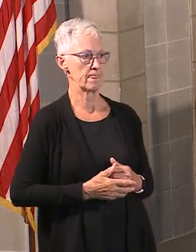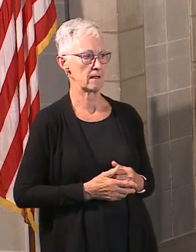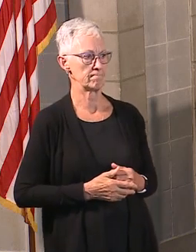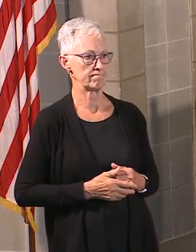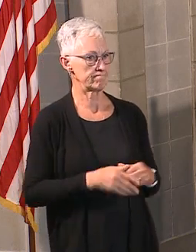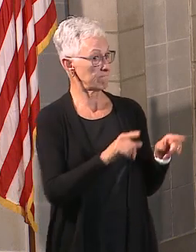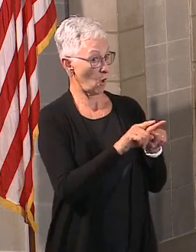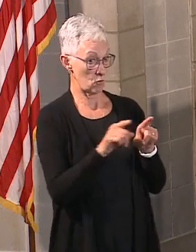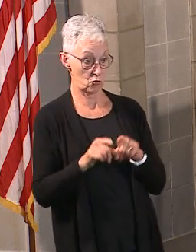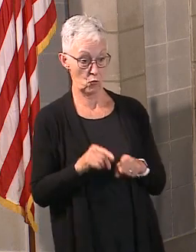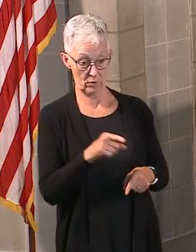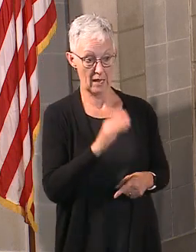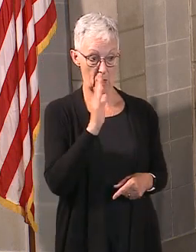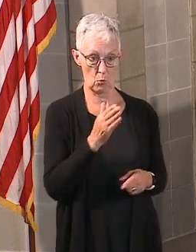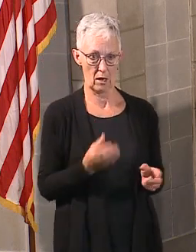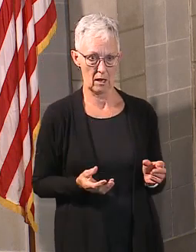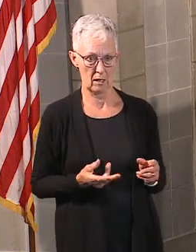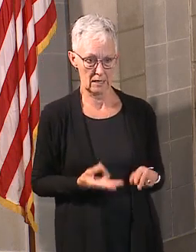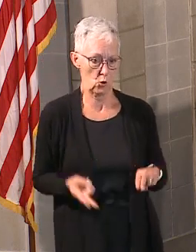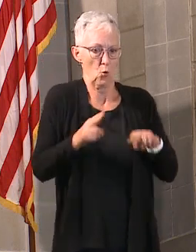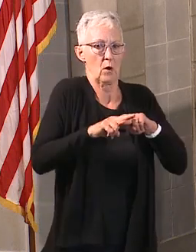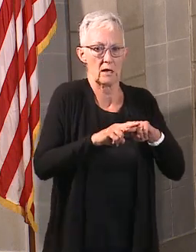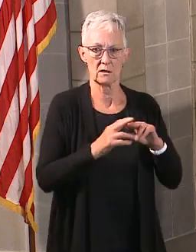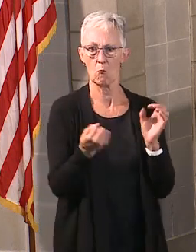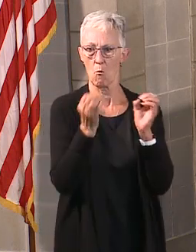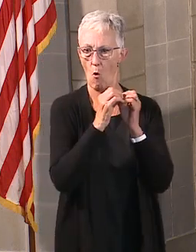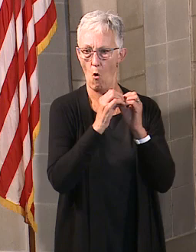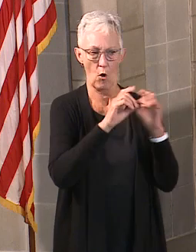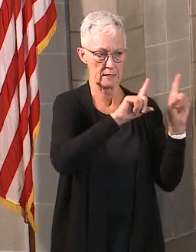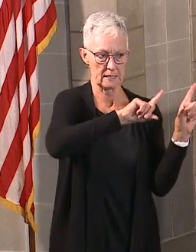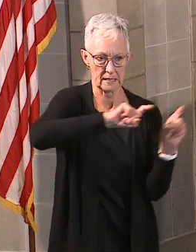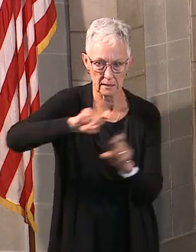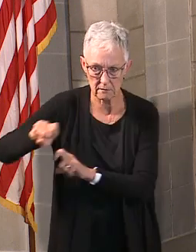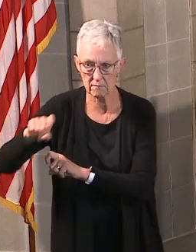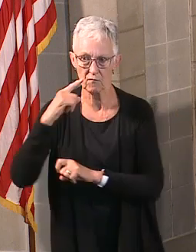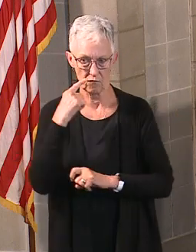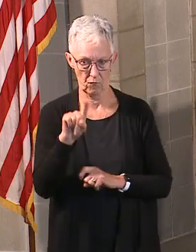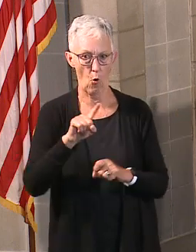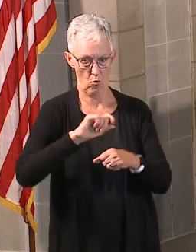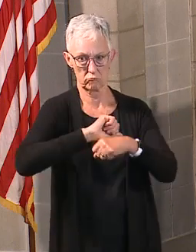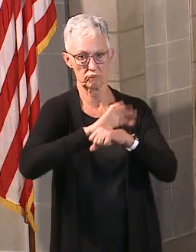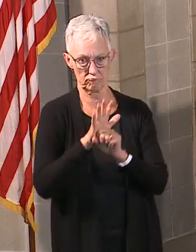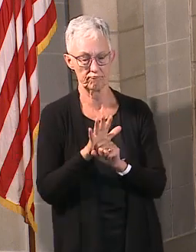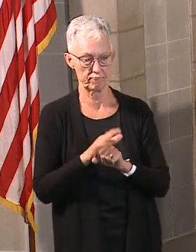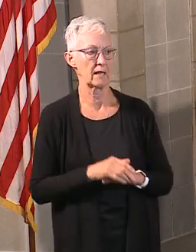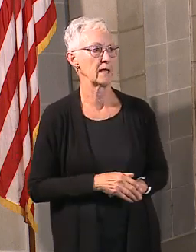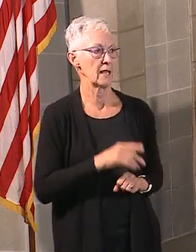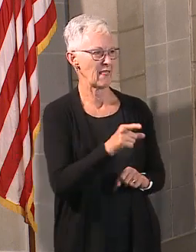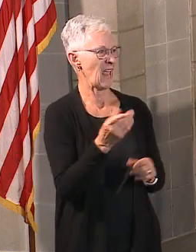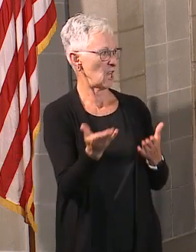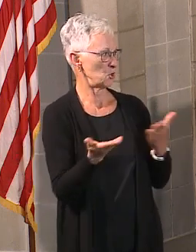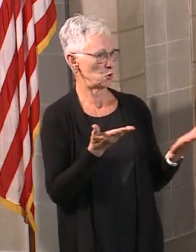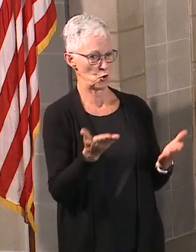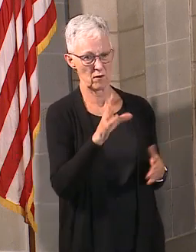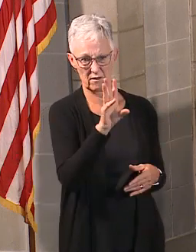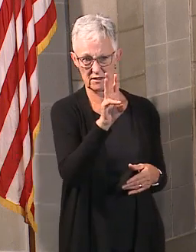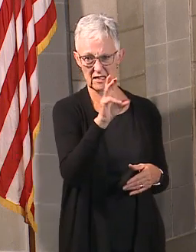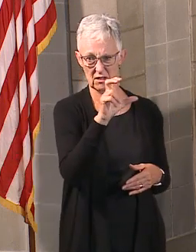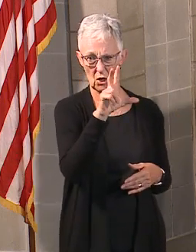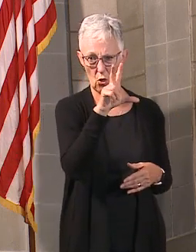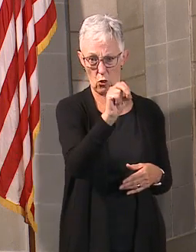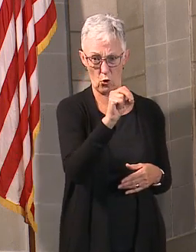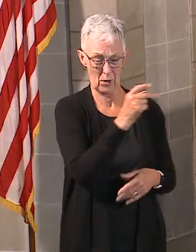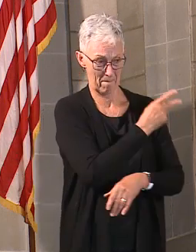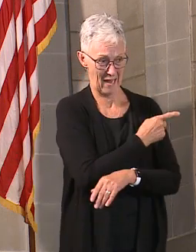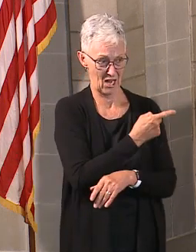testing and contact tracing. As you may know, on an average, they serve approximately 630 patients per week.